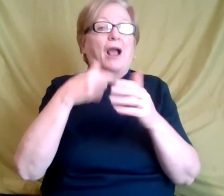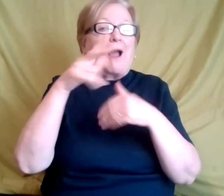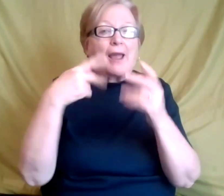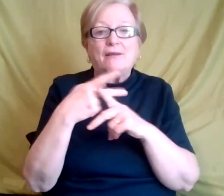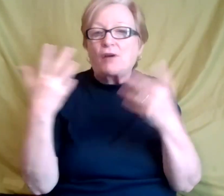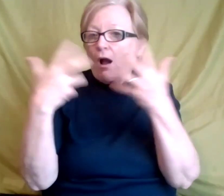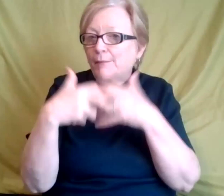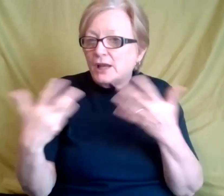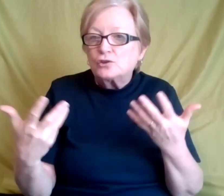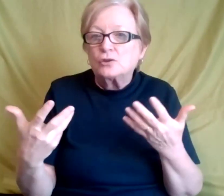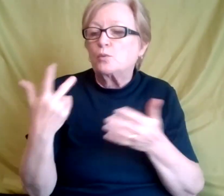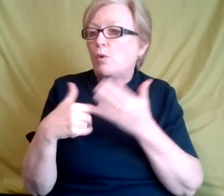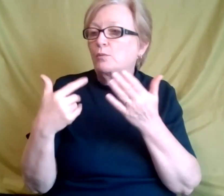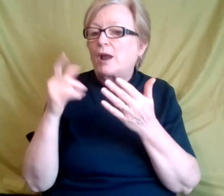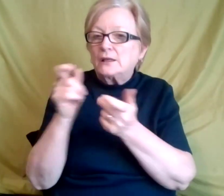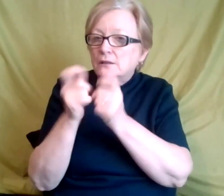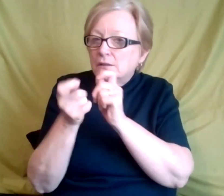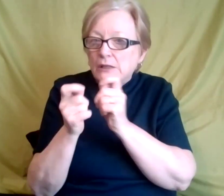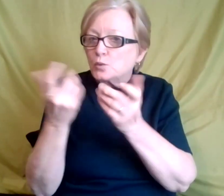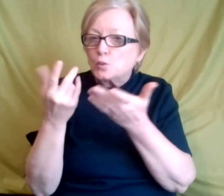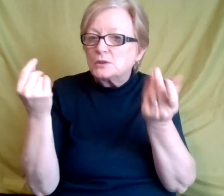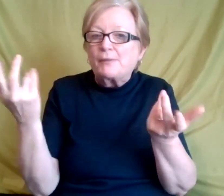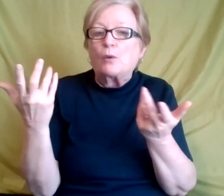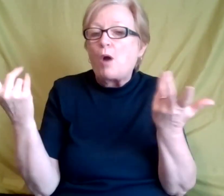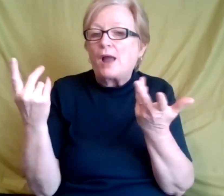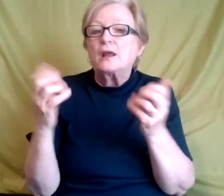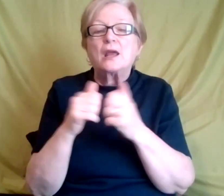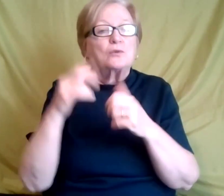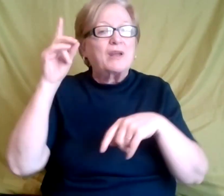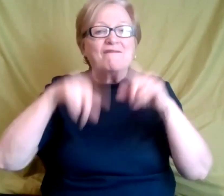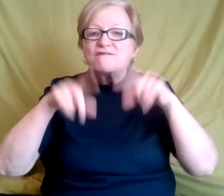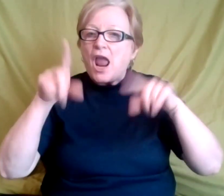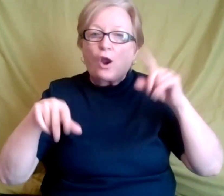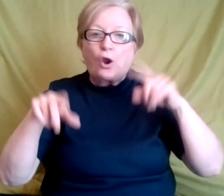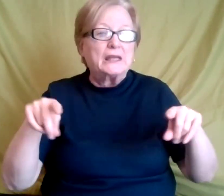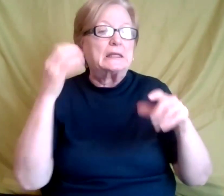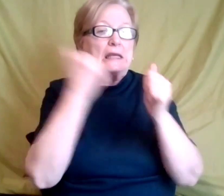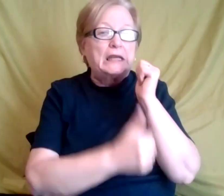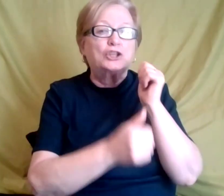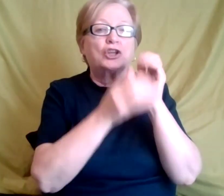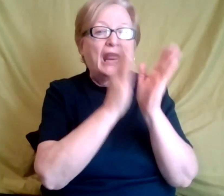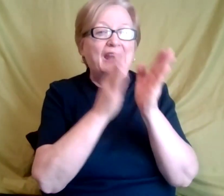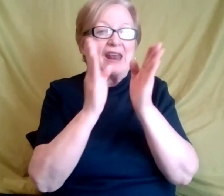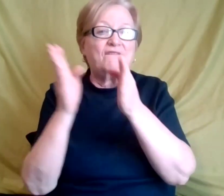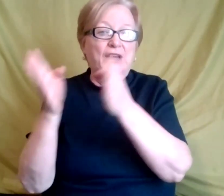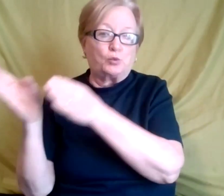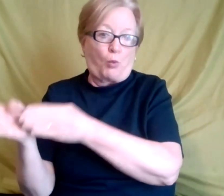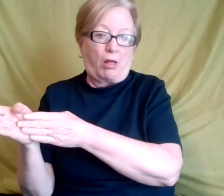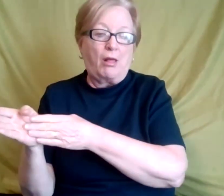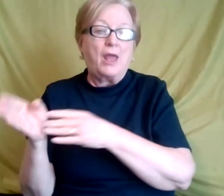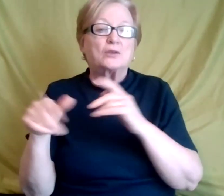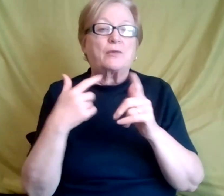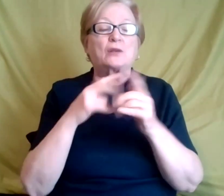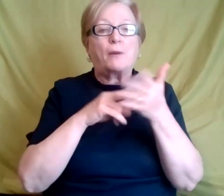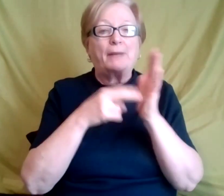like that, but it does vary, uh, with that each, with that individual. So that's what neuro inclusion is and